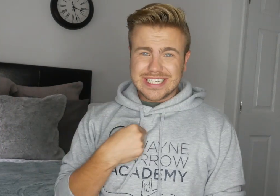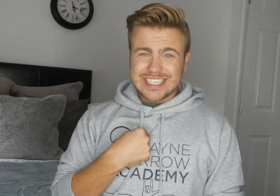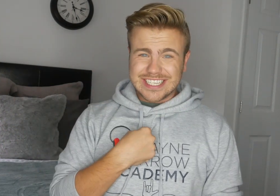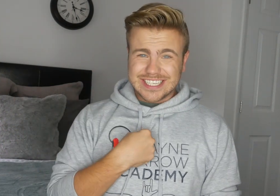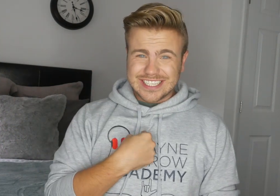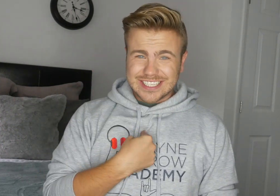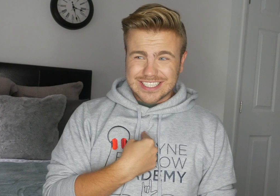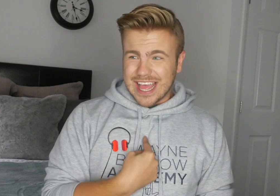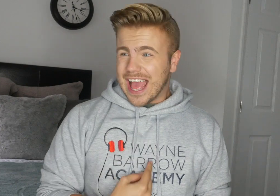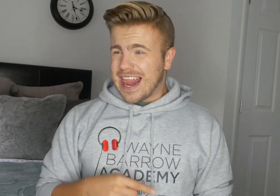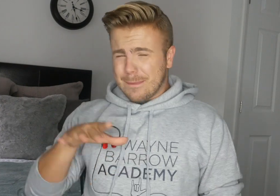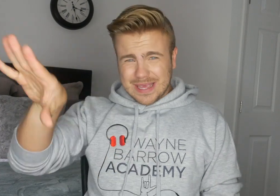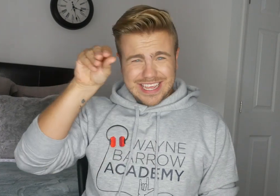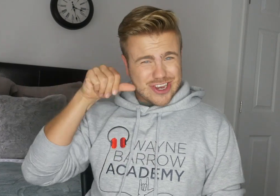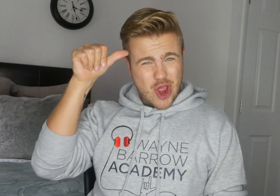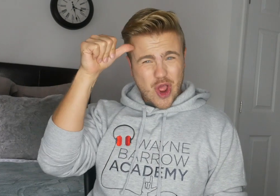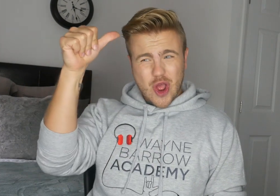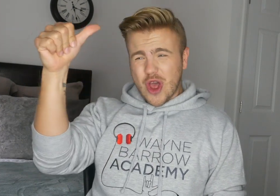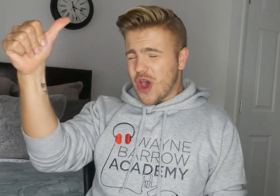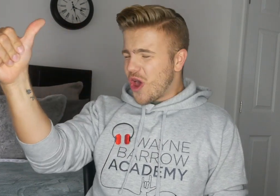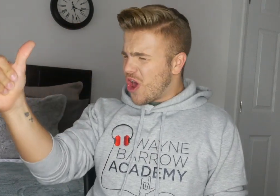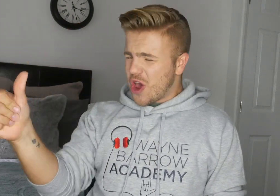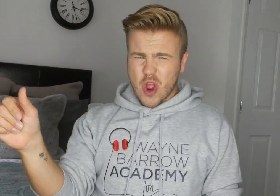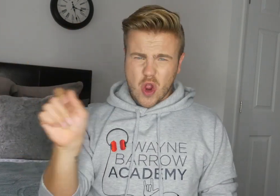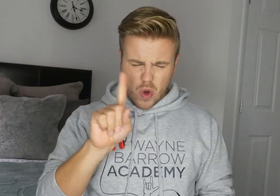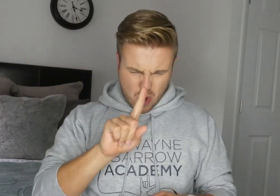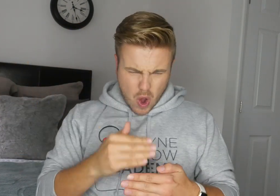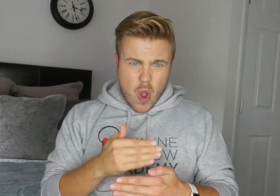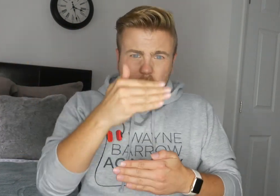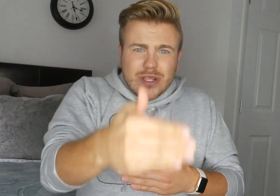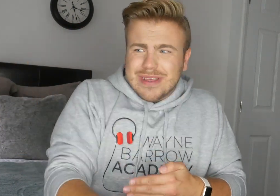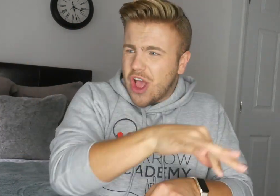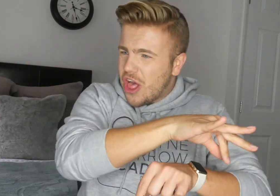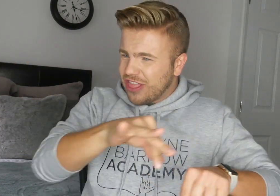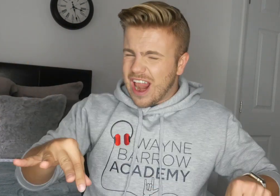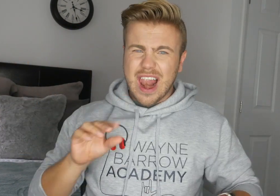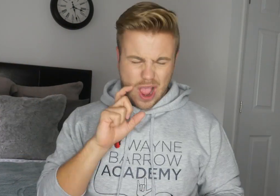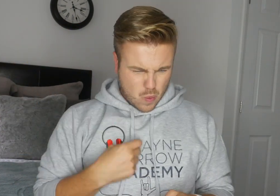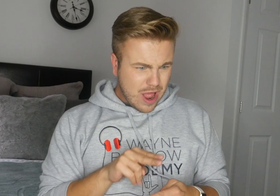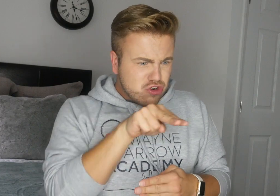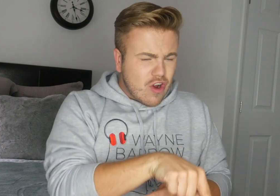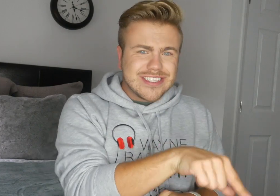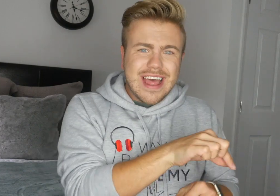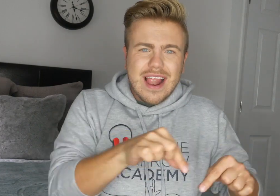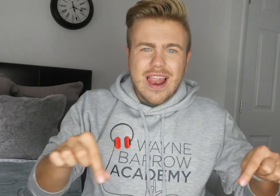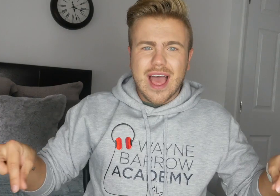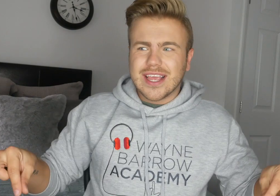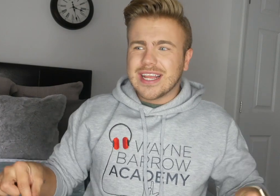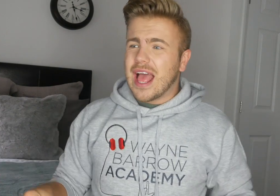And let me know What's beyond that line Will I cross that line? The